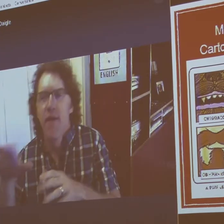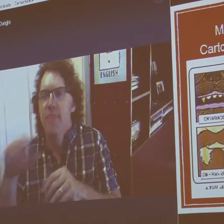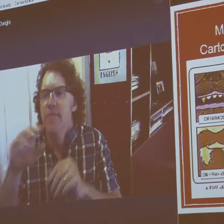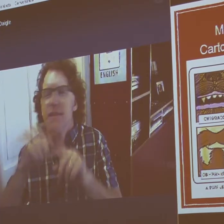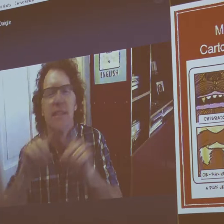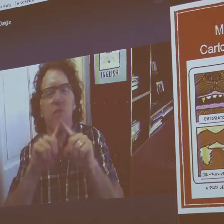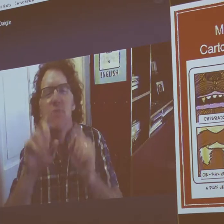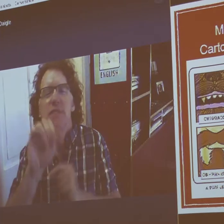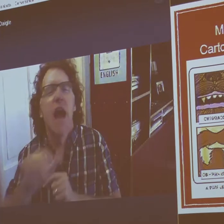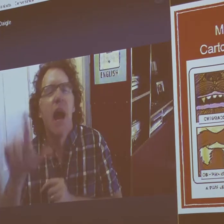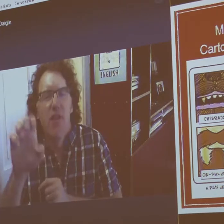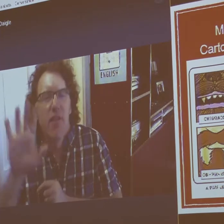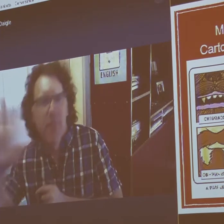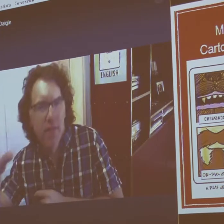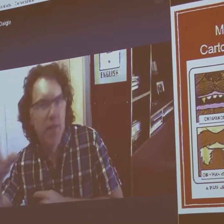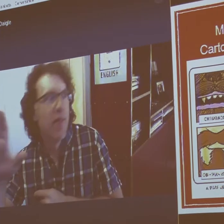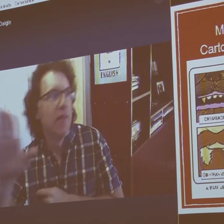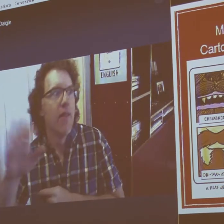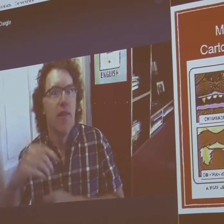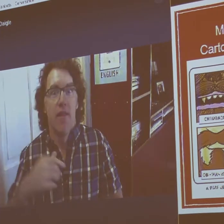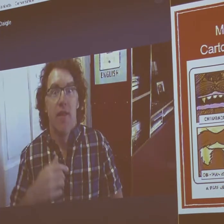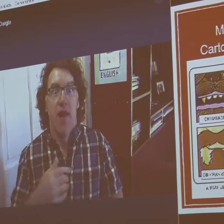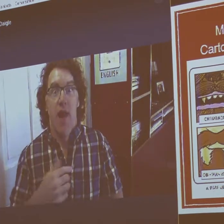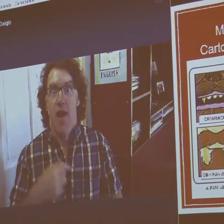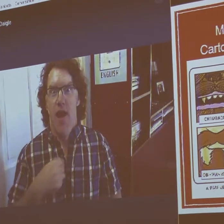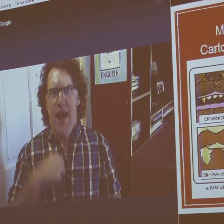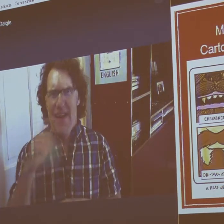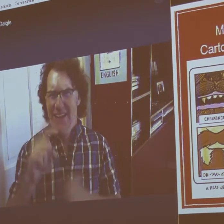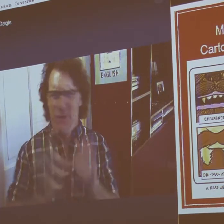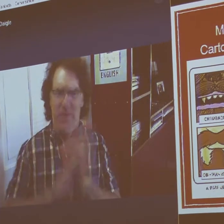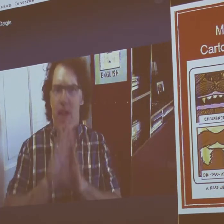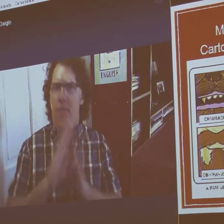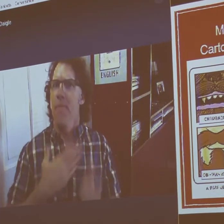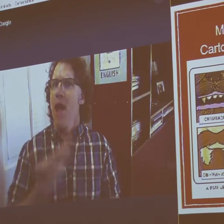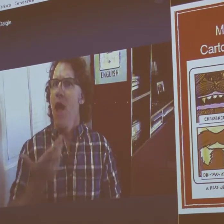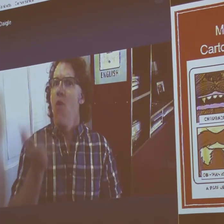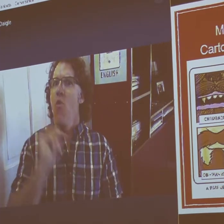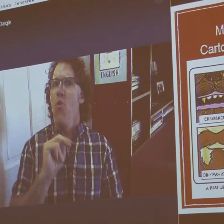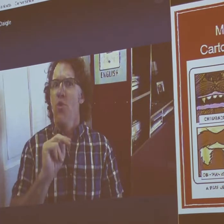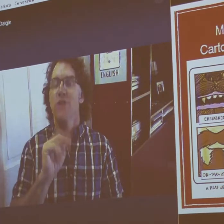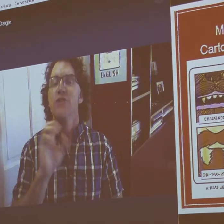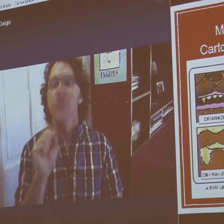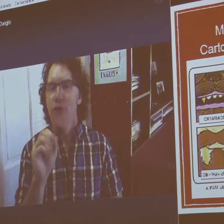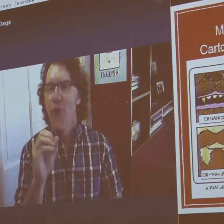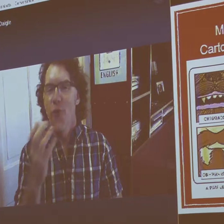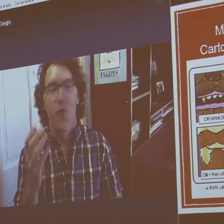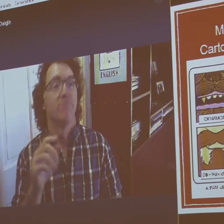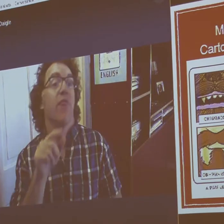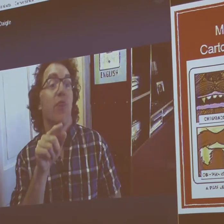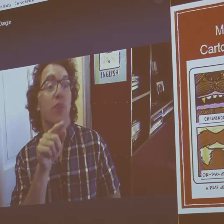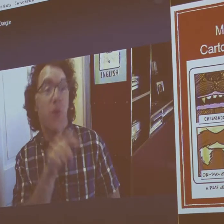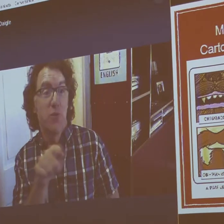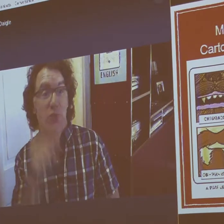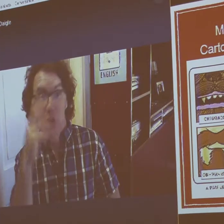He had a single panel style. I needed to develop my own style.